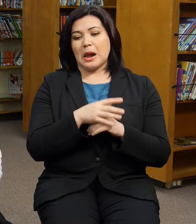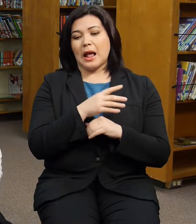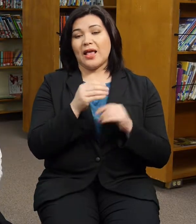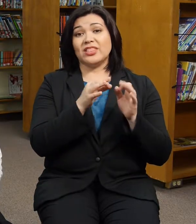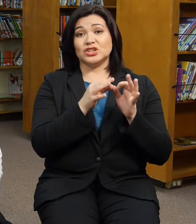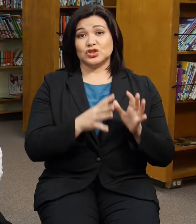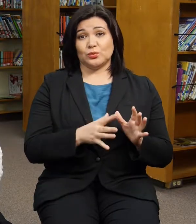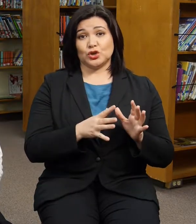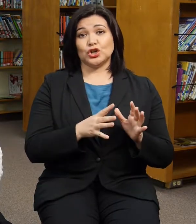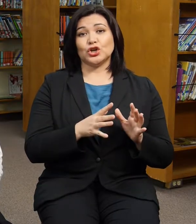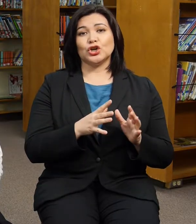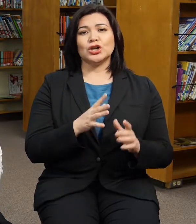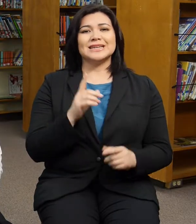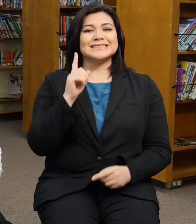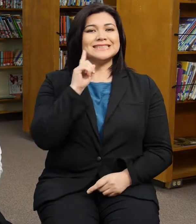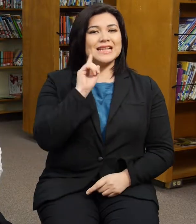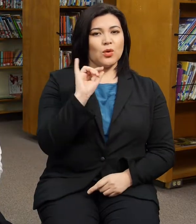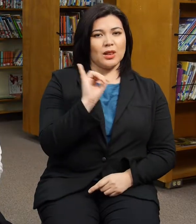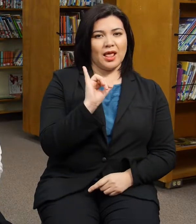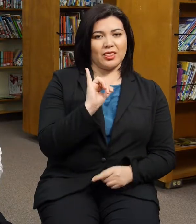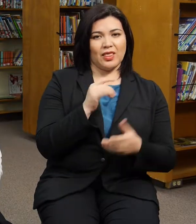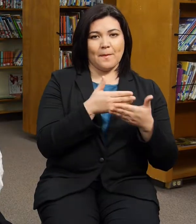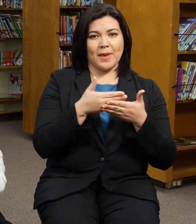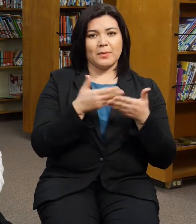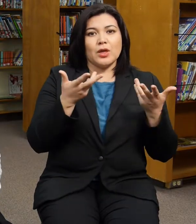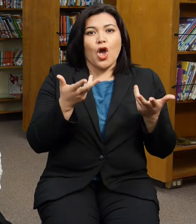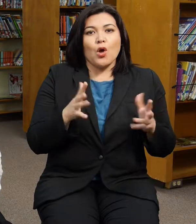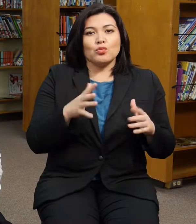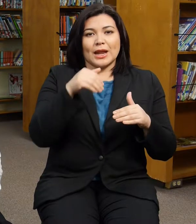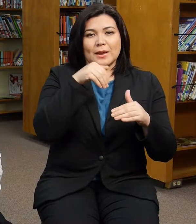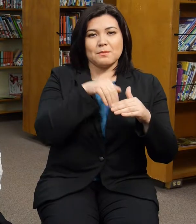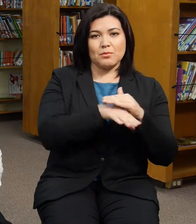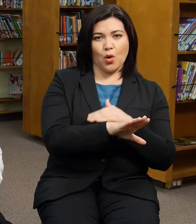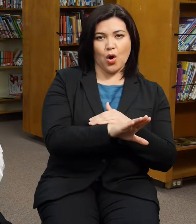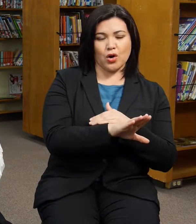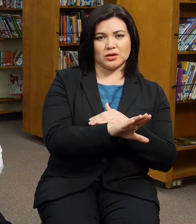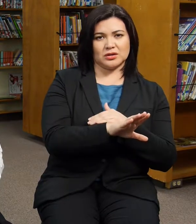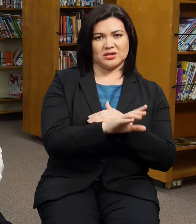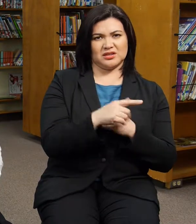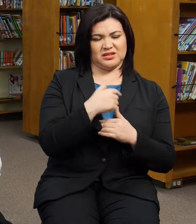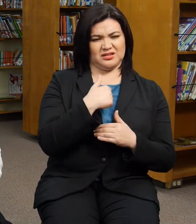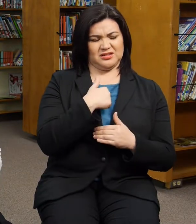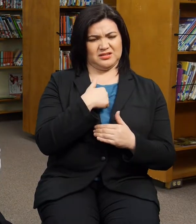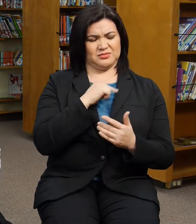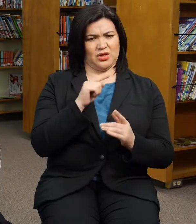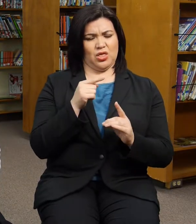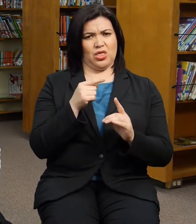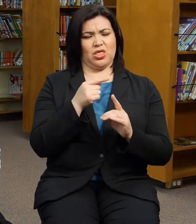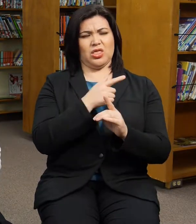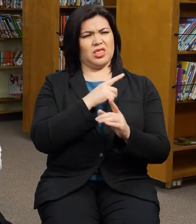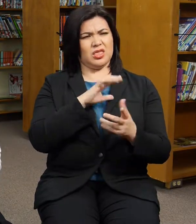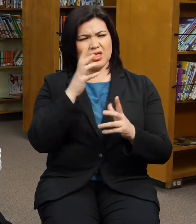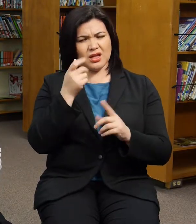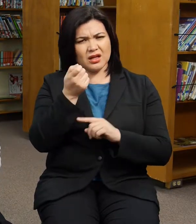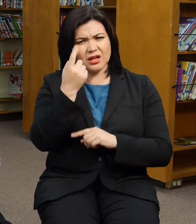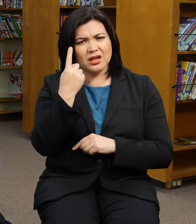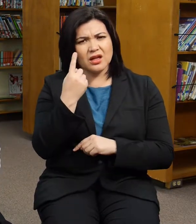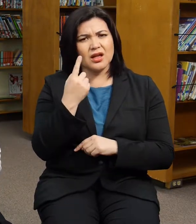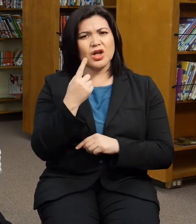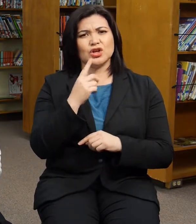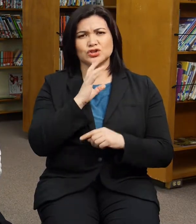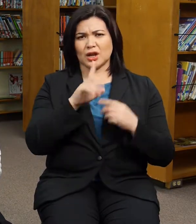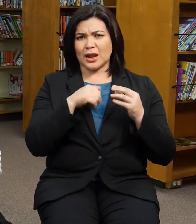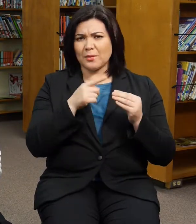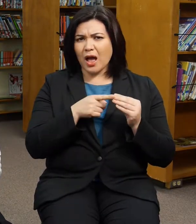already born, and she threw me off because I'm like, wait a minute, are we talking about the same, your baby shower, or somebody